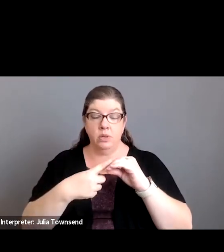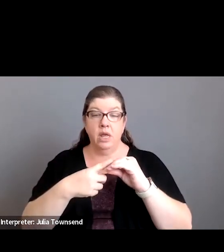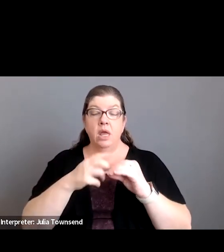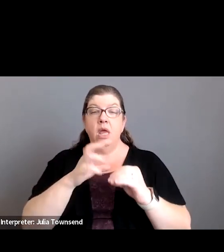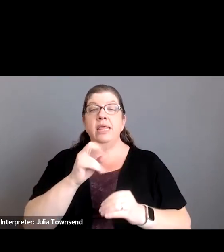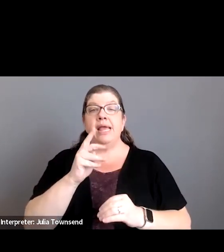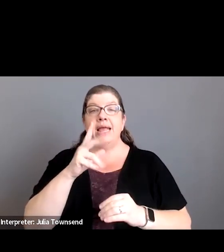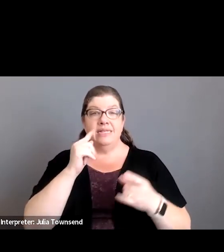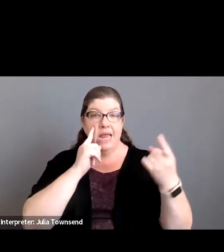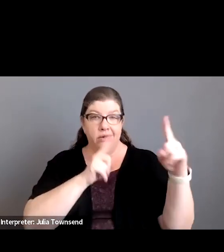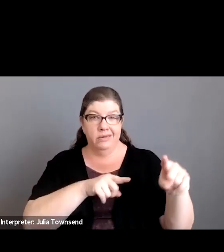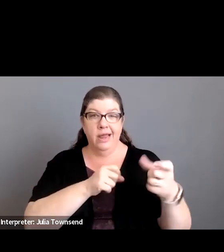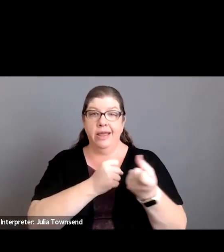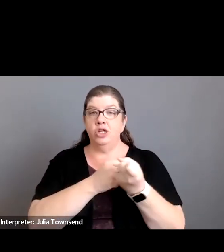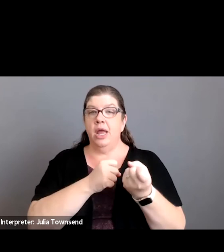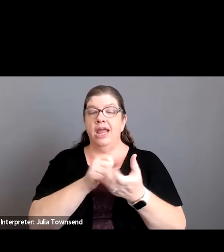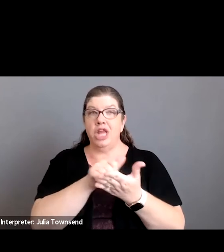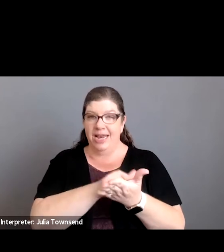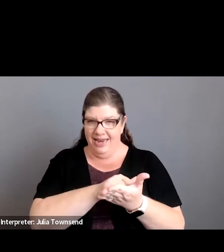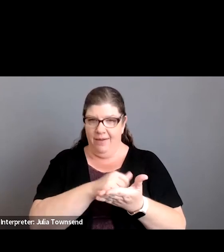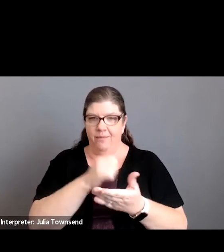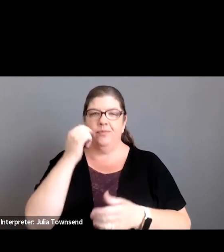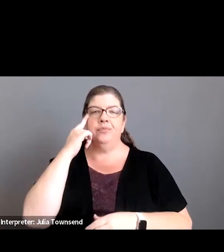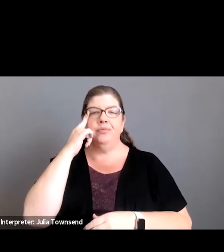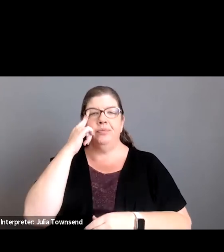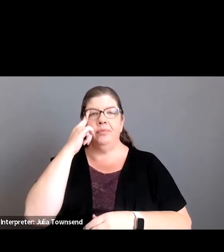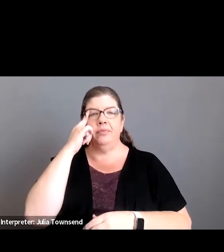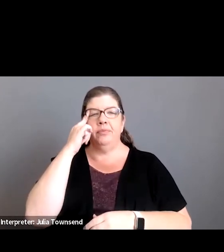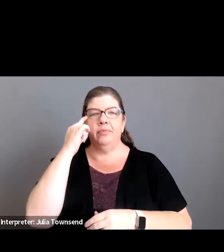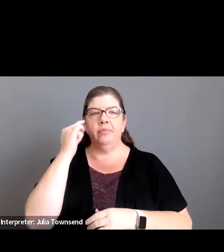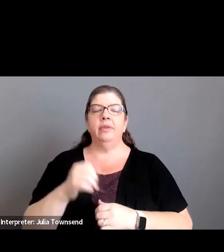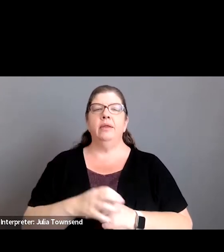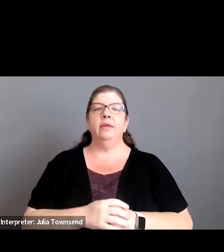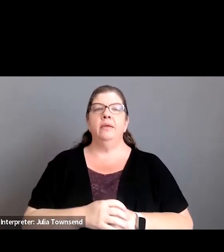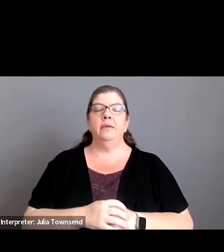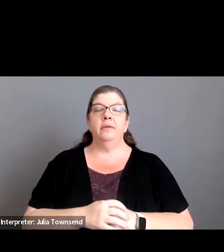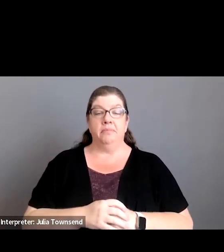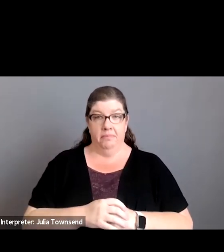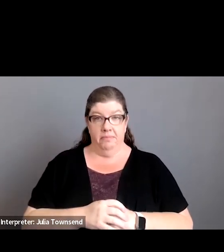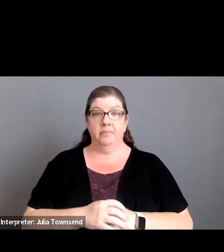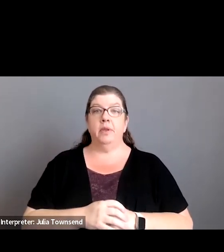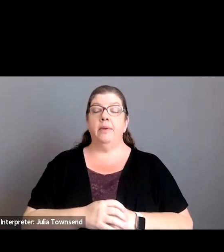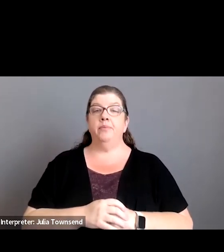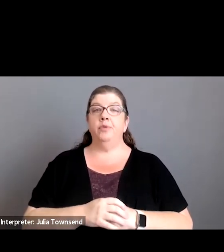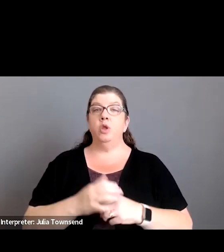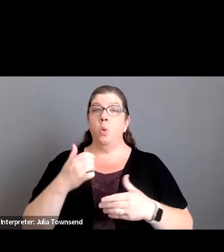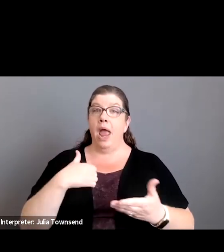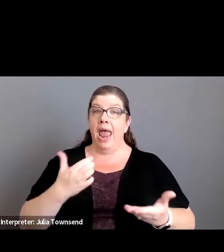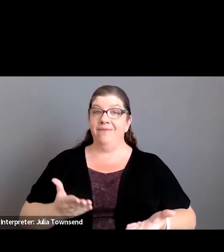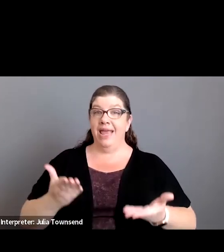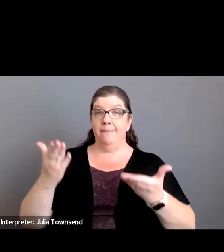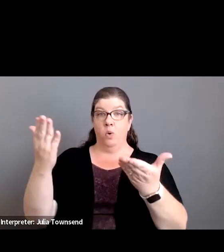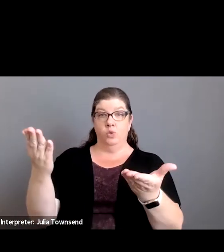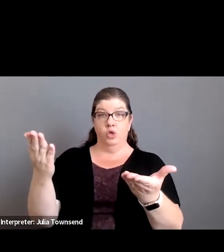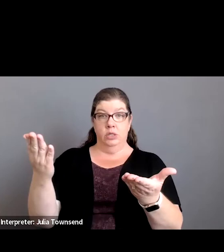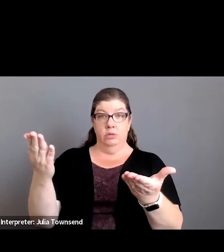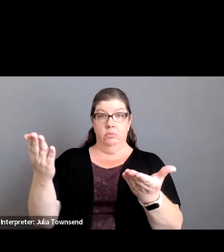consent agenda okay do i have a motion